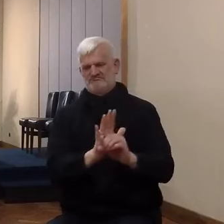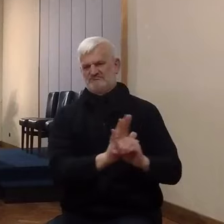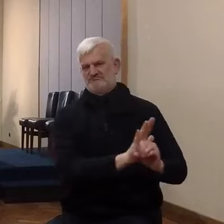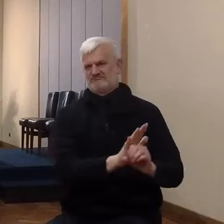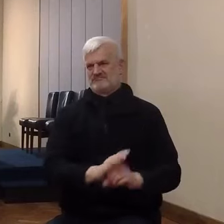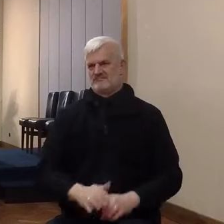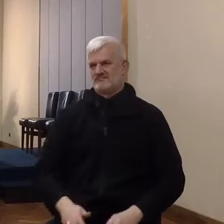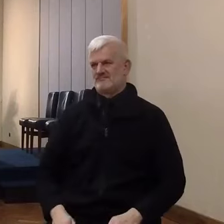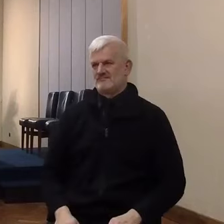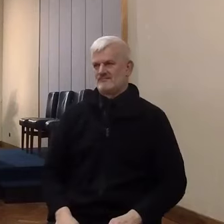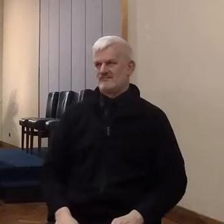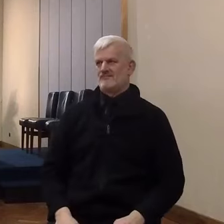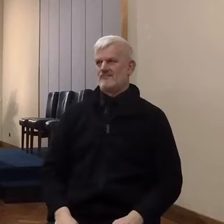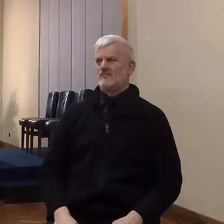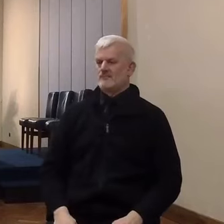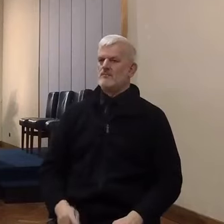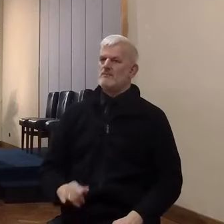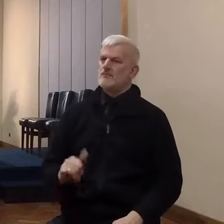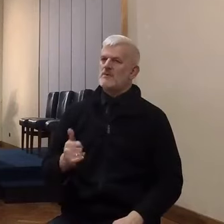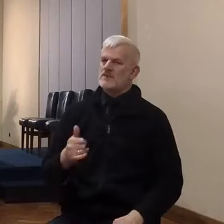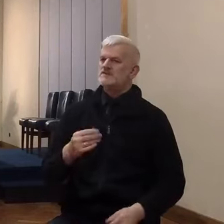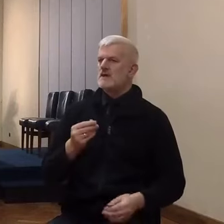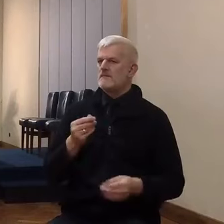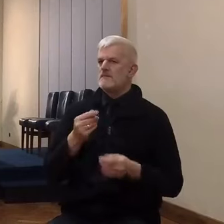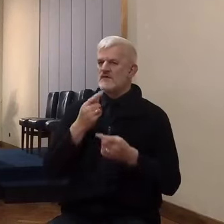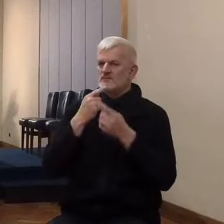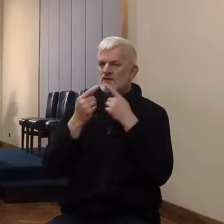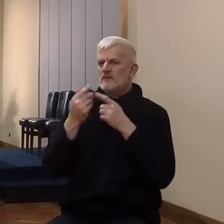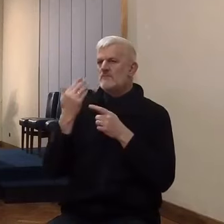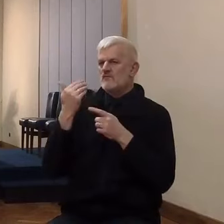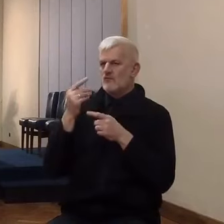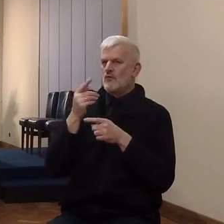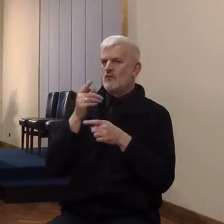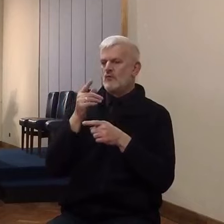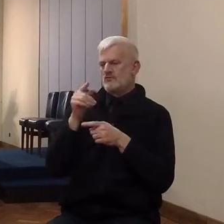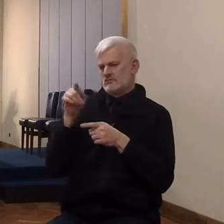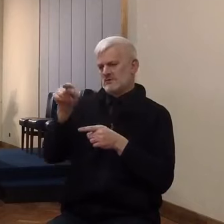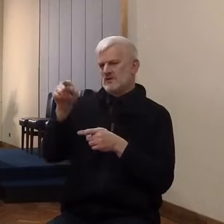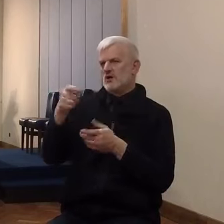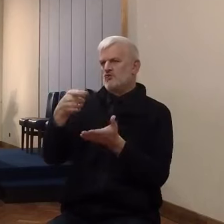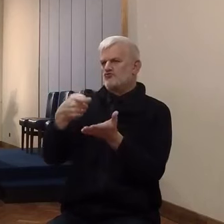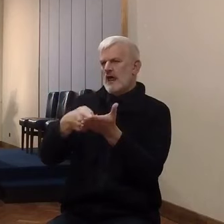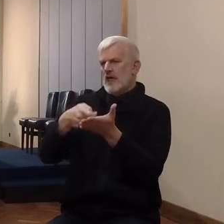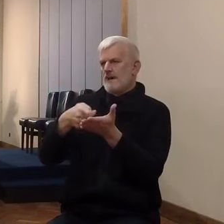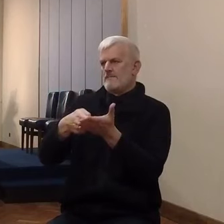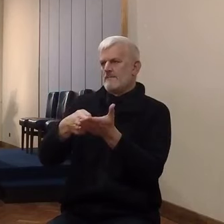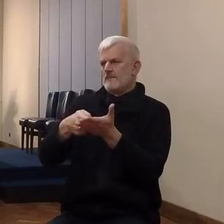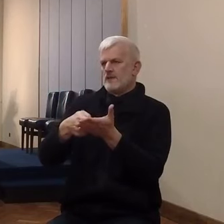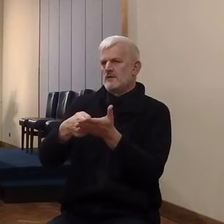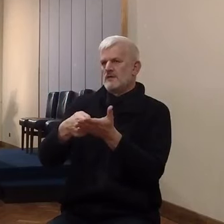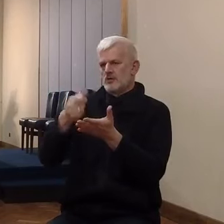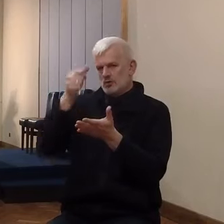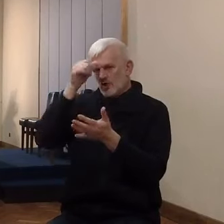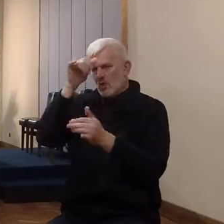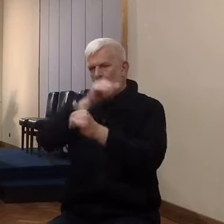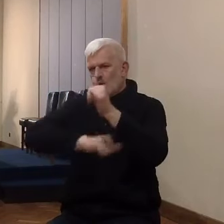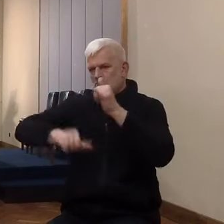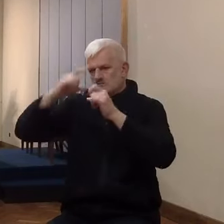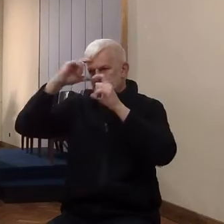knowledge of Rahab as one of the people who kept lodgings, equally likely that others have spent